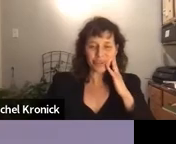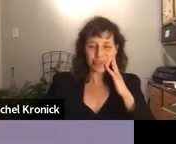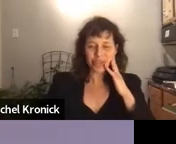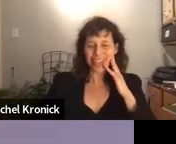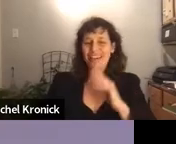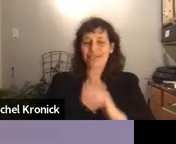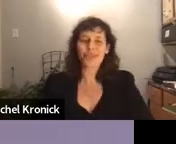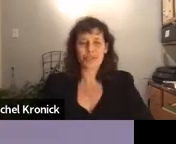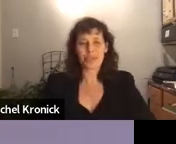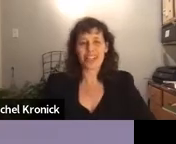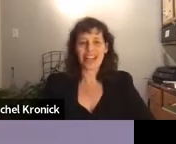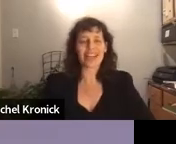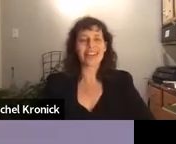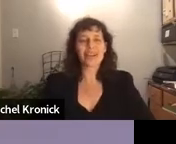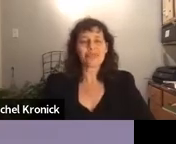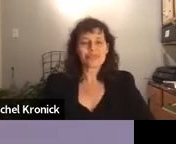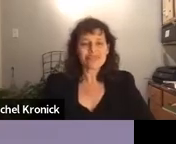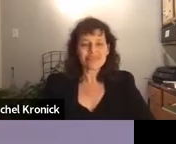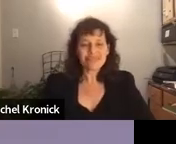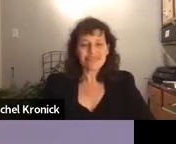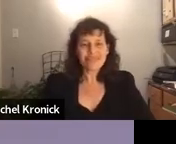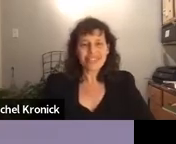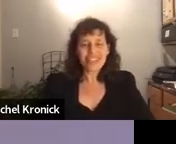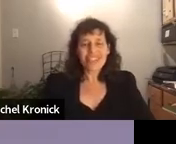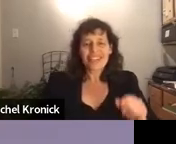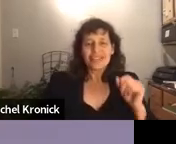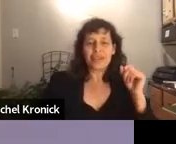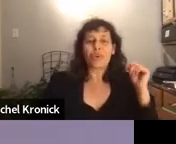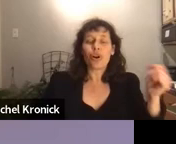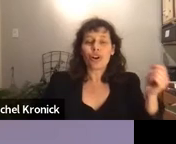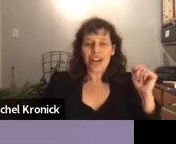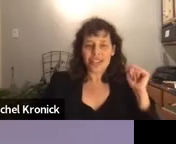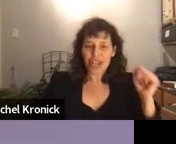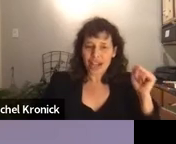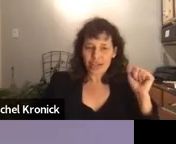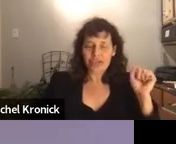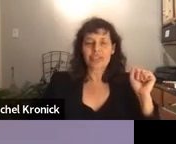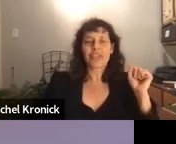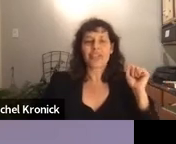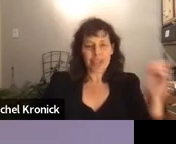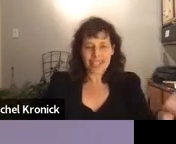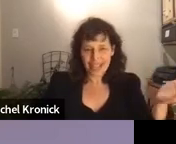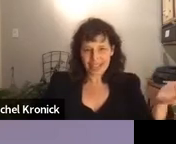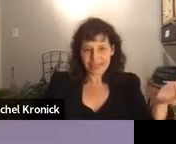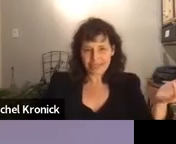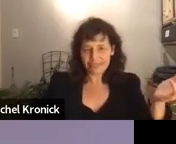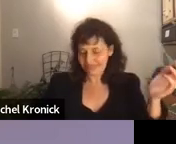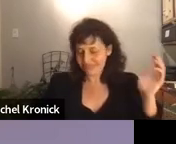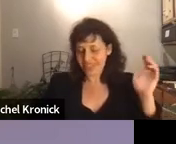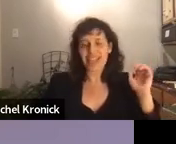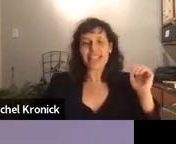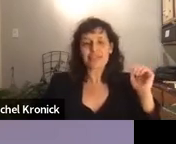quote from Pirke Avot, from Hillel, vim lo akshav imatai.